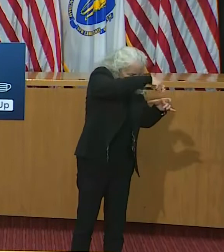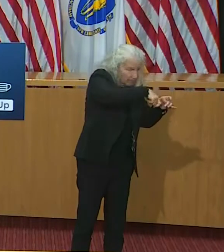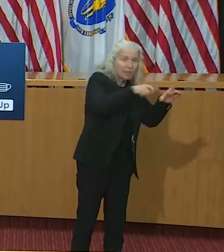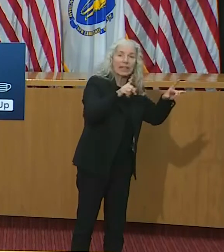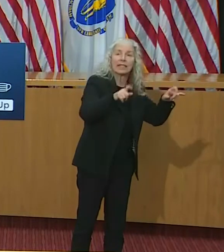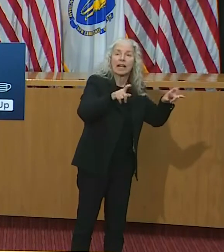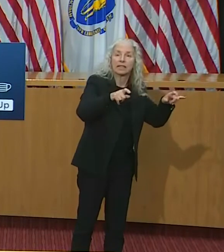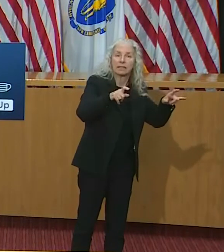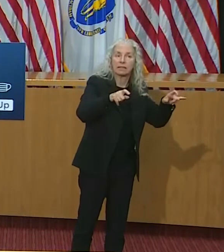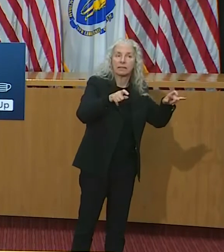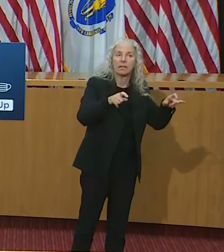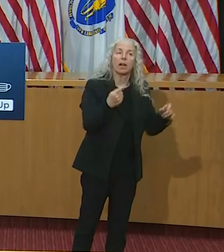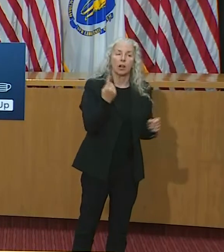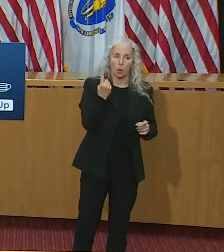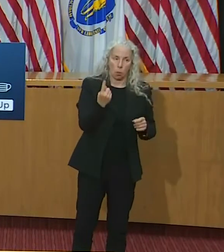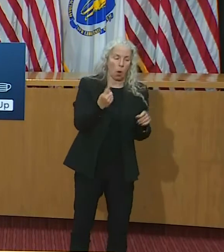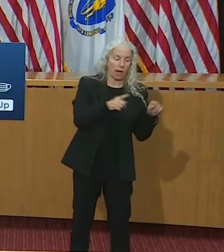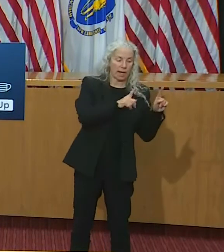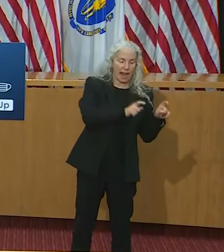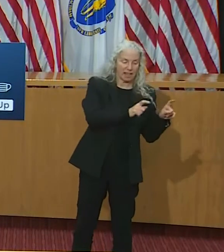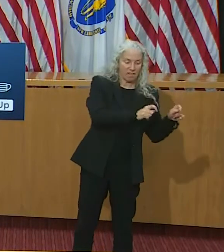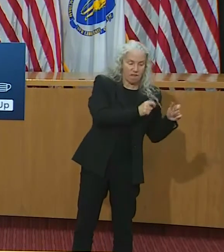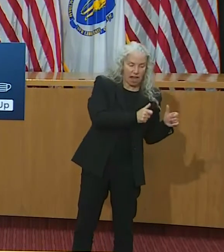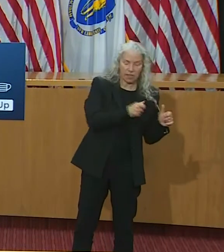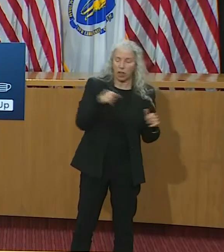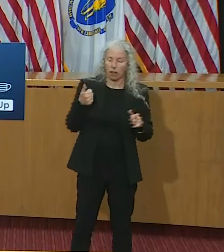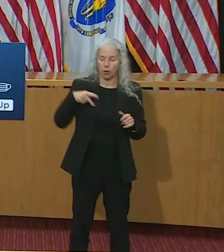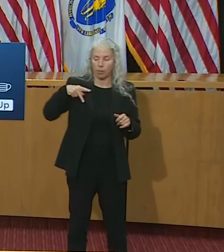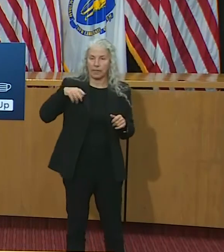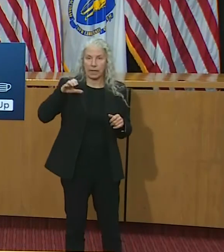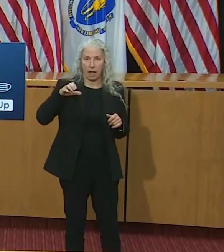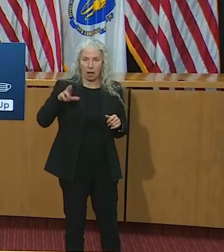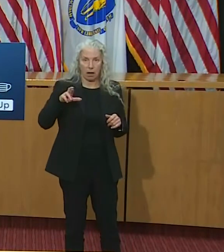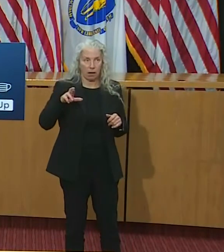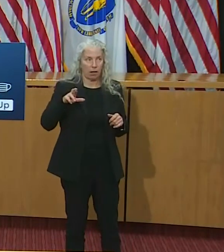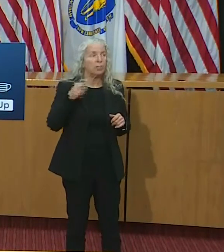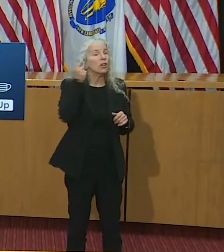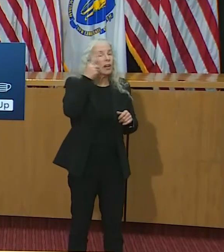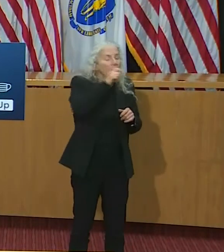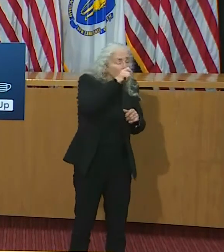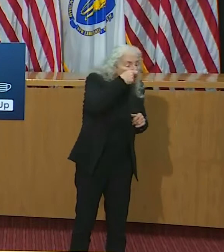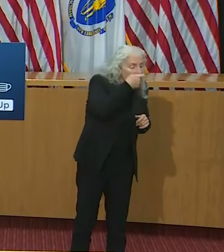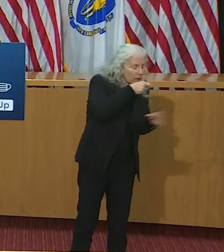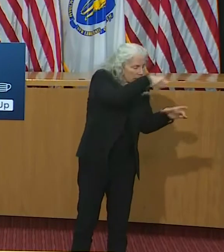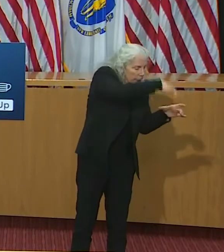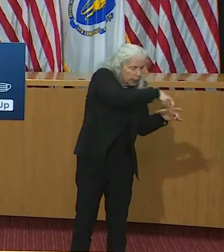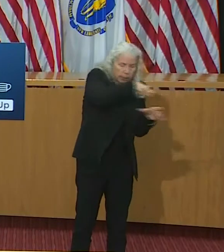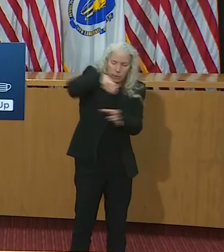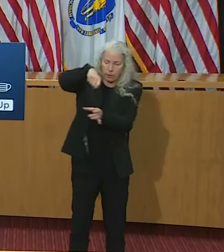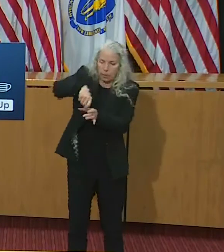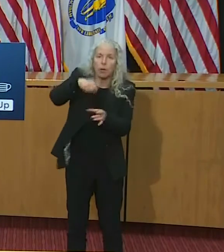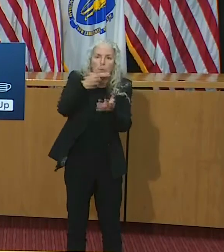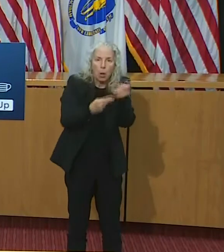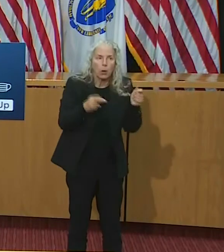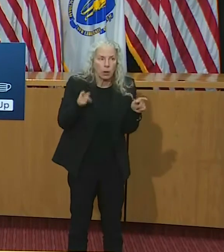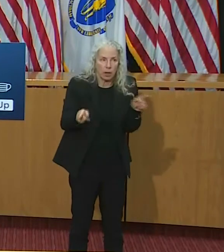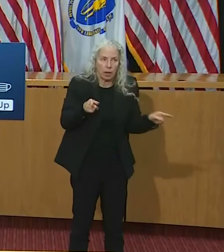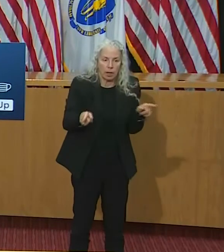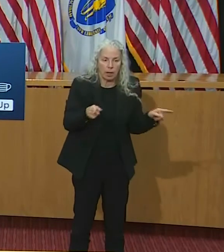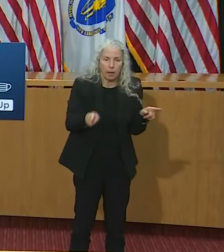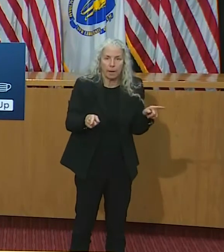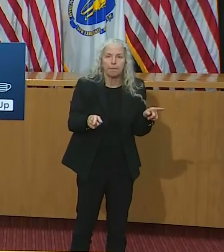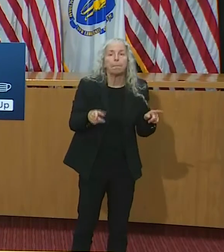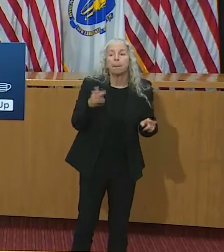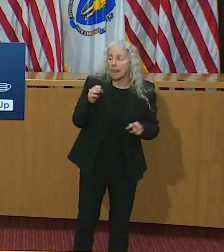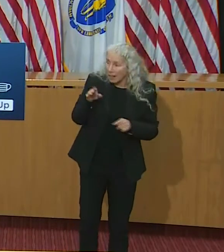the BinaxNOW rapid test and the PCR test performed in parallel. Individuals were also asked to report on the presence or absence